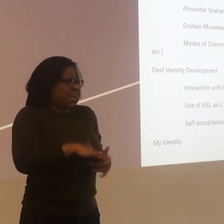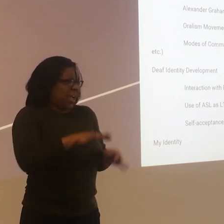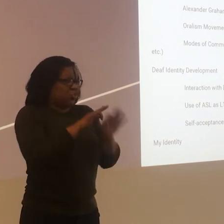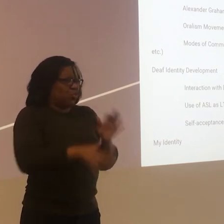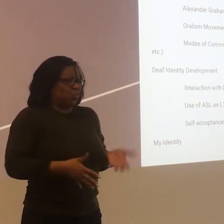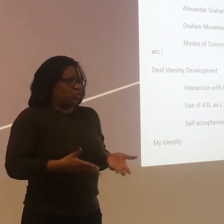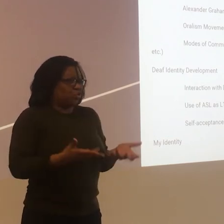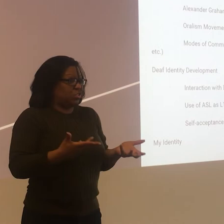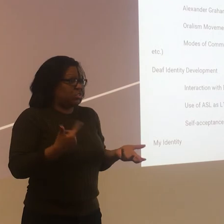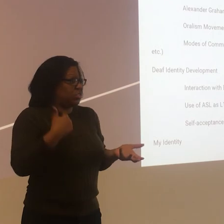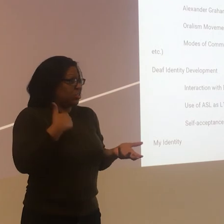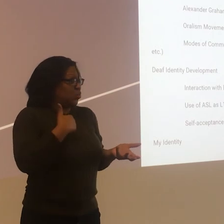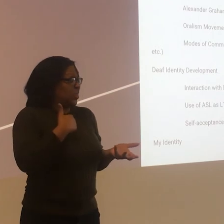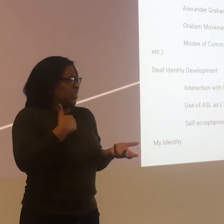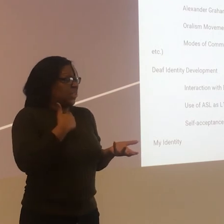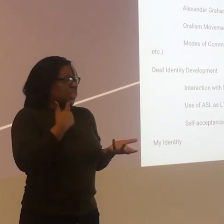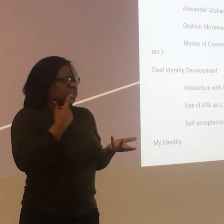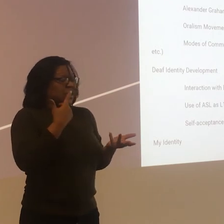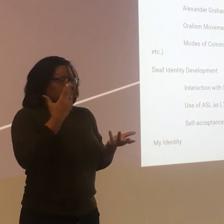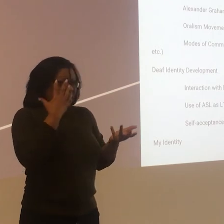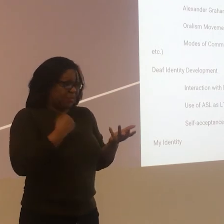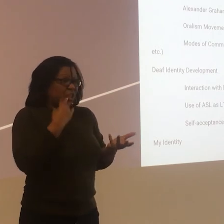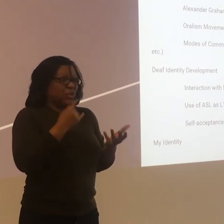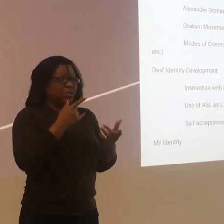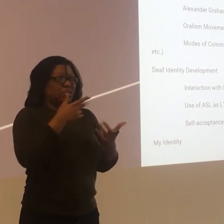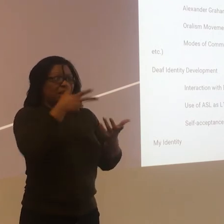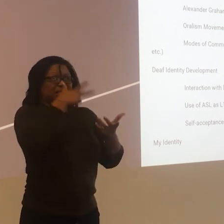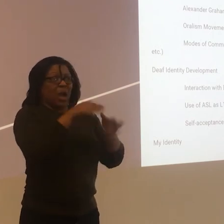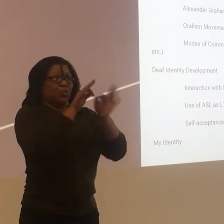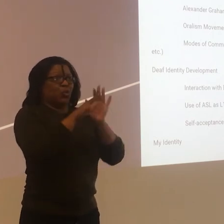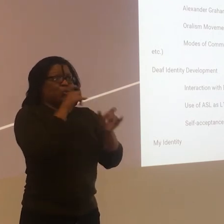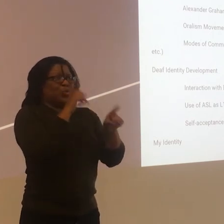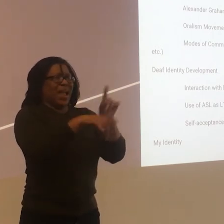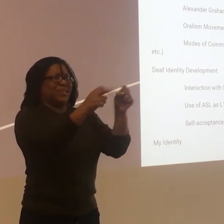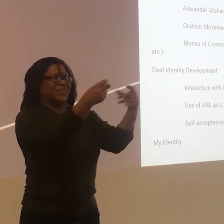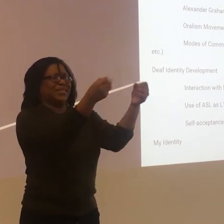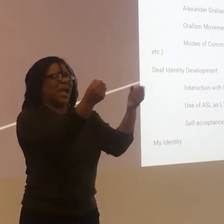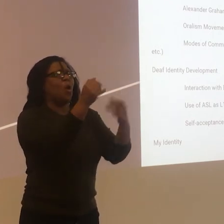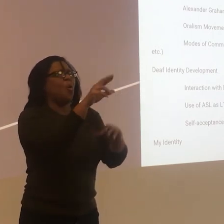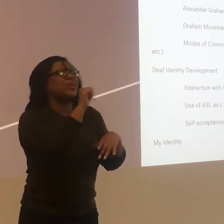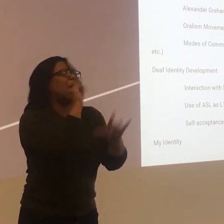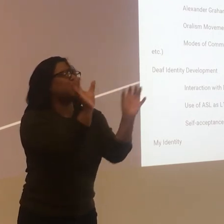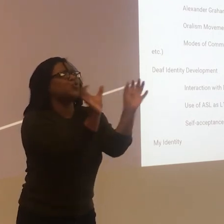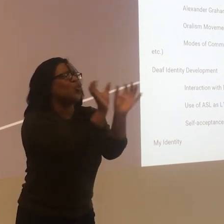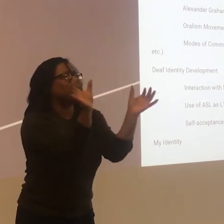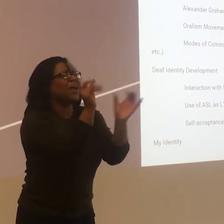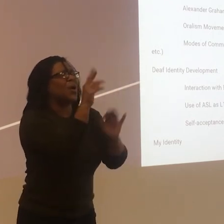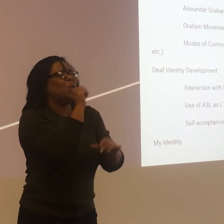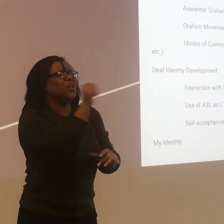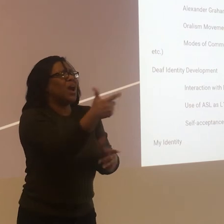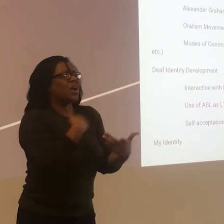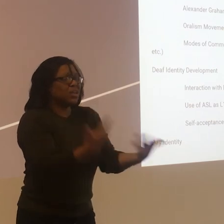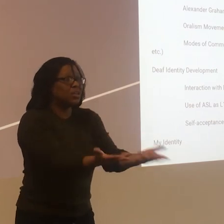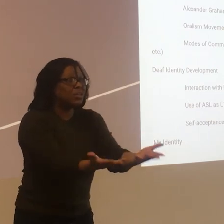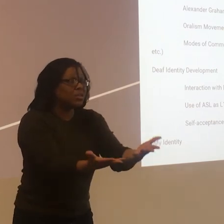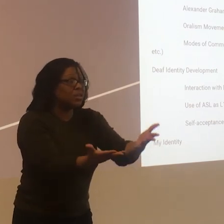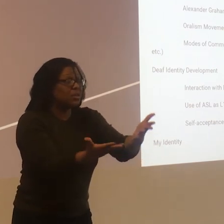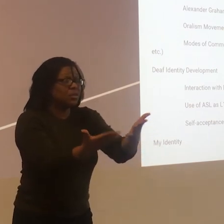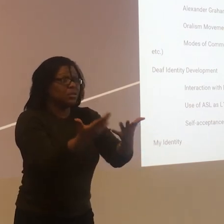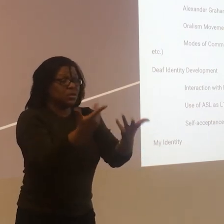We experience some bad interpreters, so it's really important that you get quality one, too. Not someone who is uncertified,